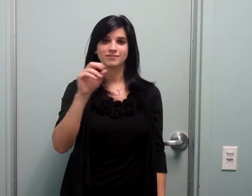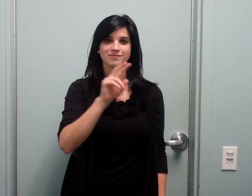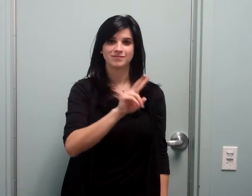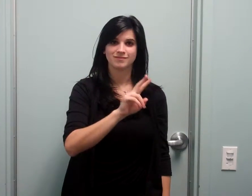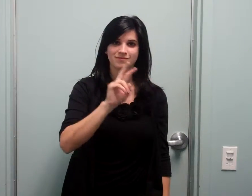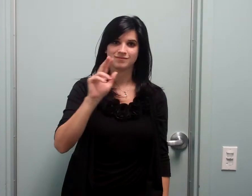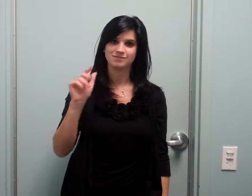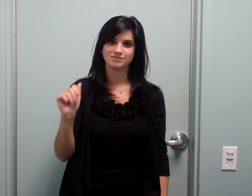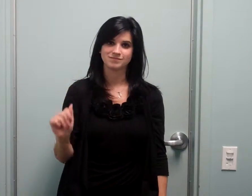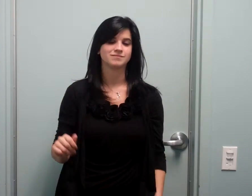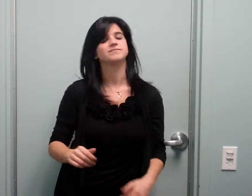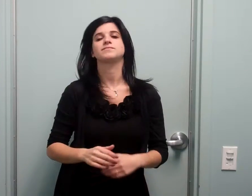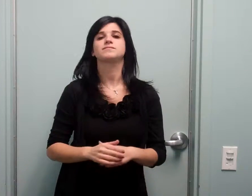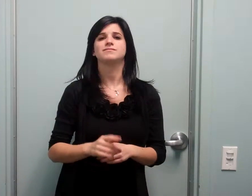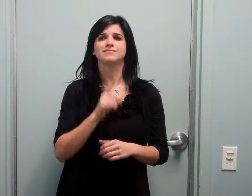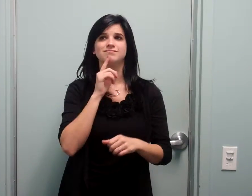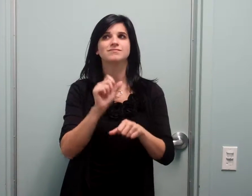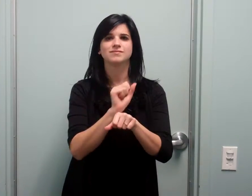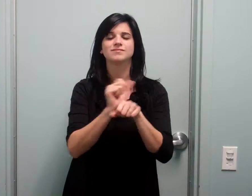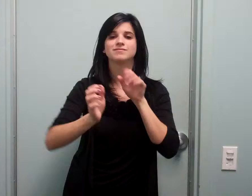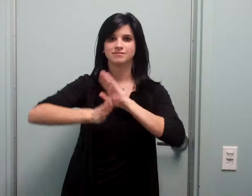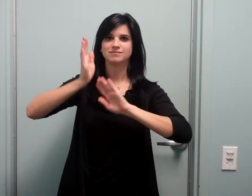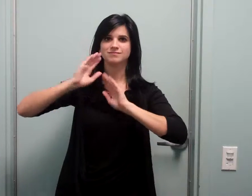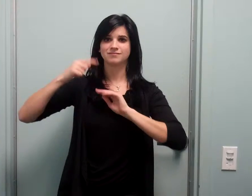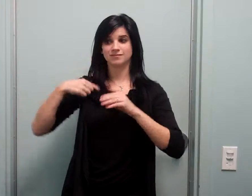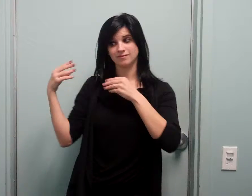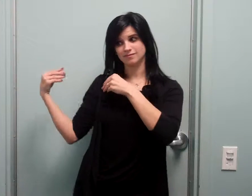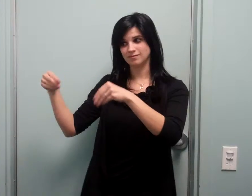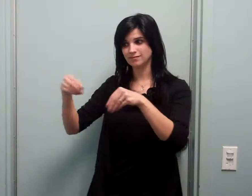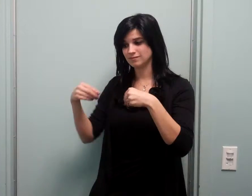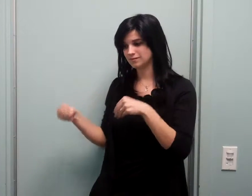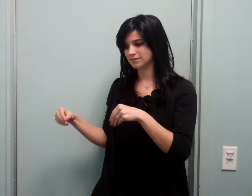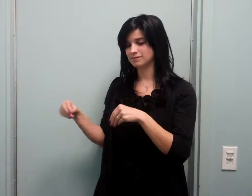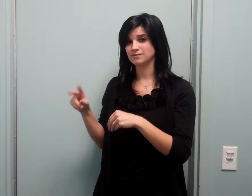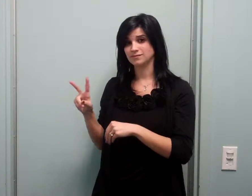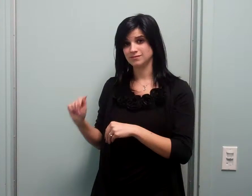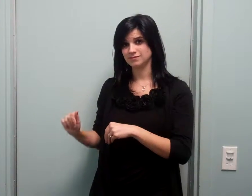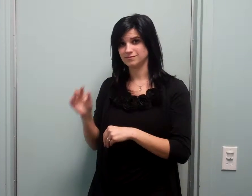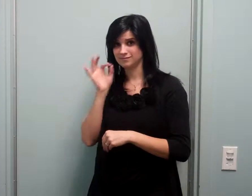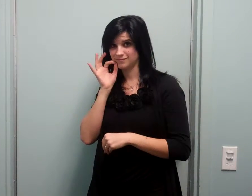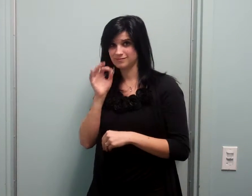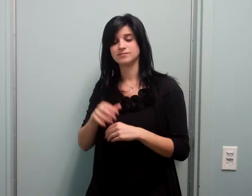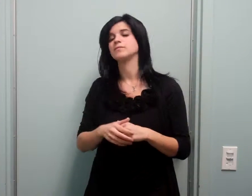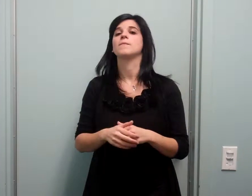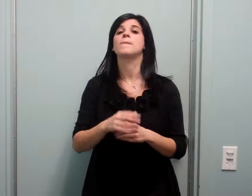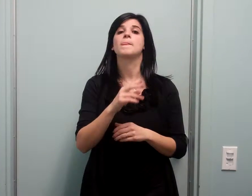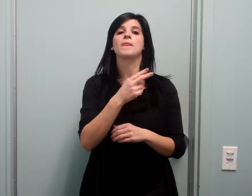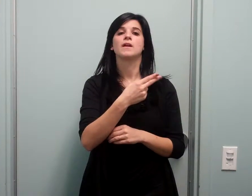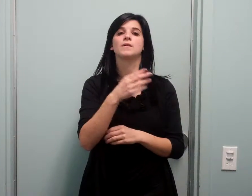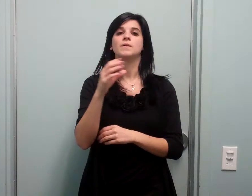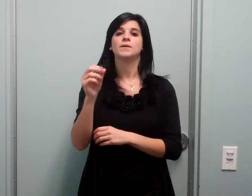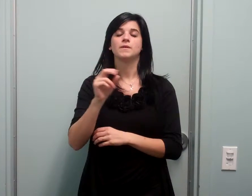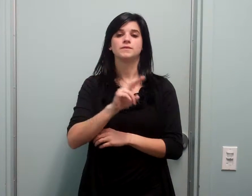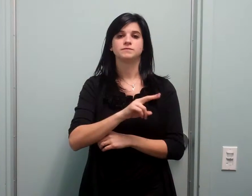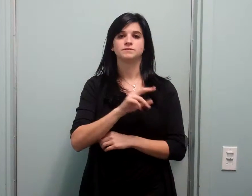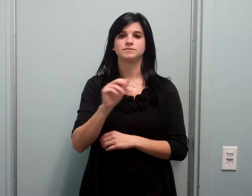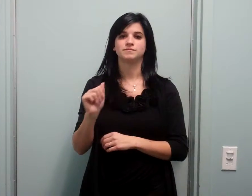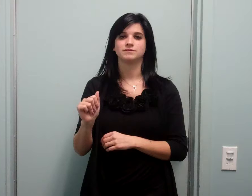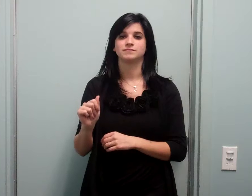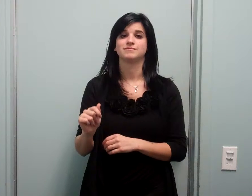to the Nizzo, push your zone on, who used to dribble down in VA, H to the Nizzo, V to the Nizzo, that's the end, they'll